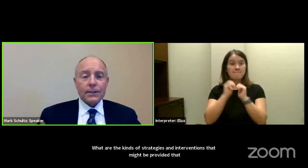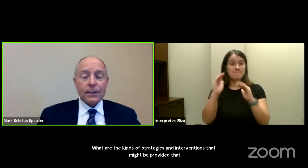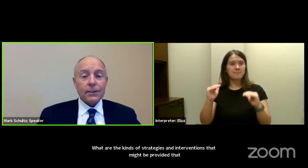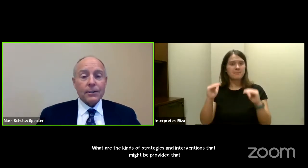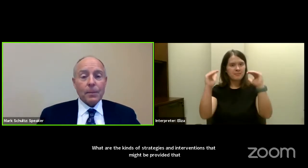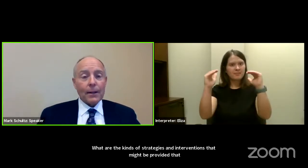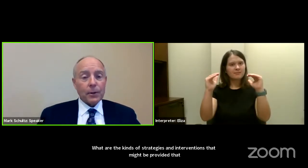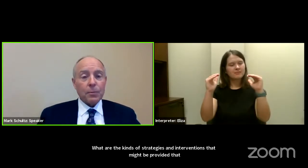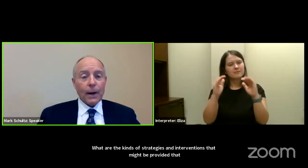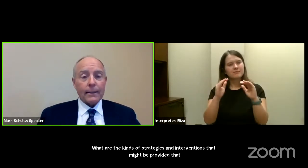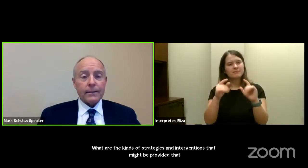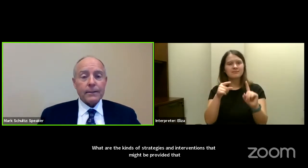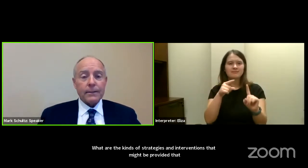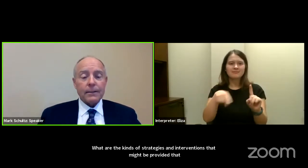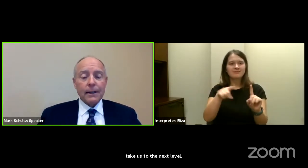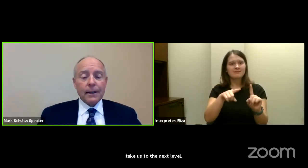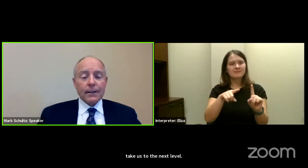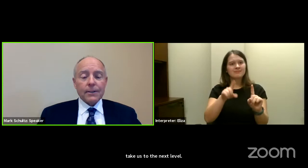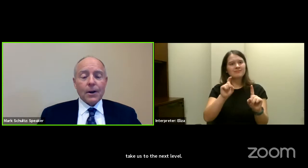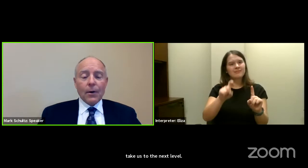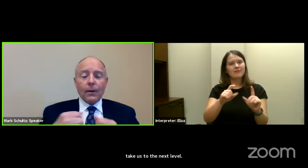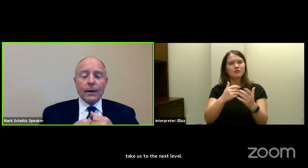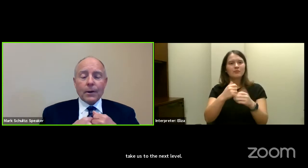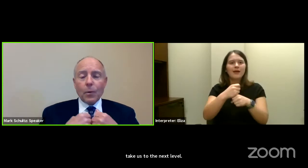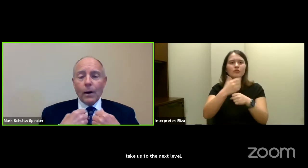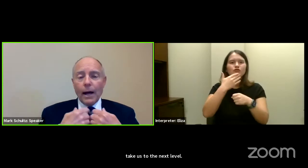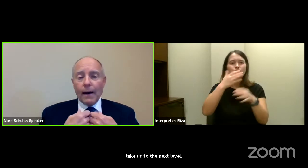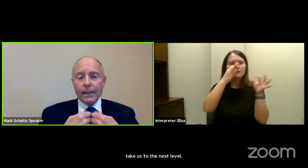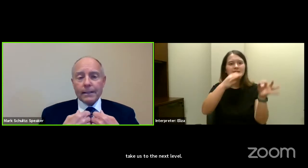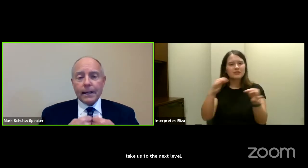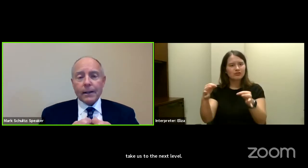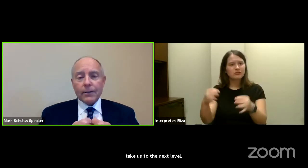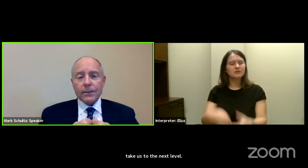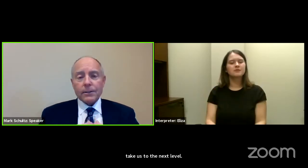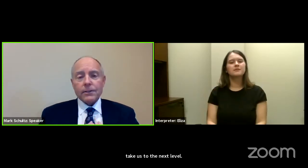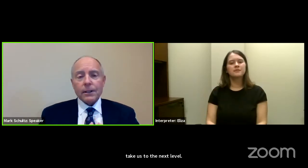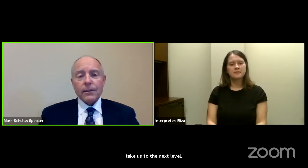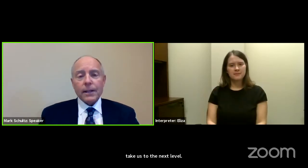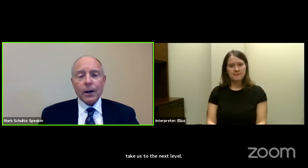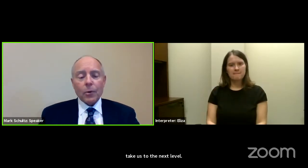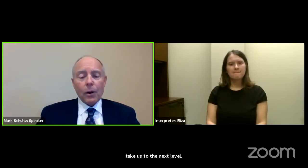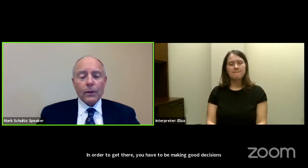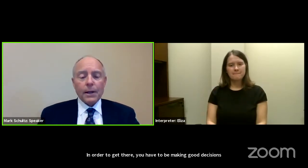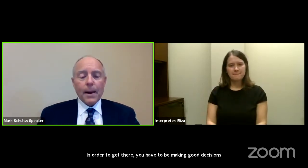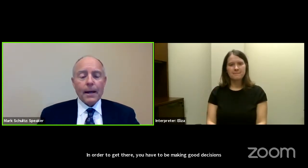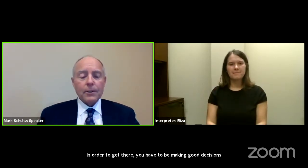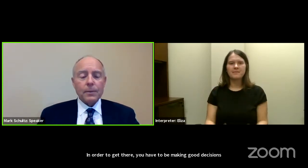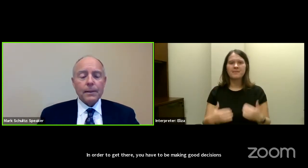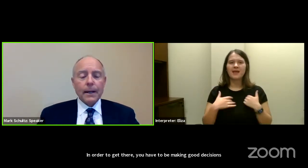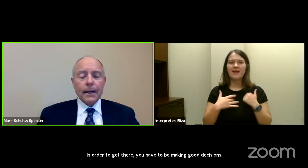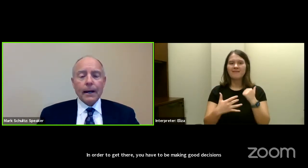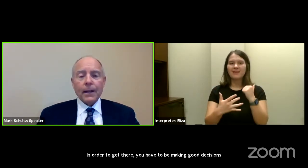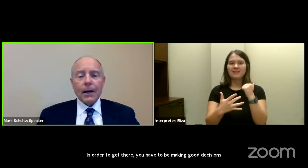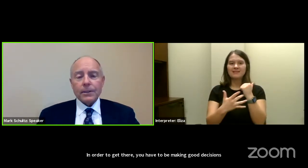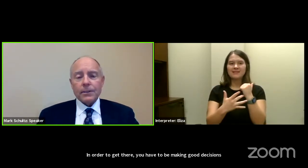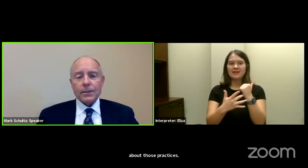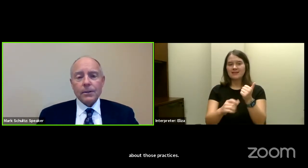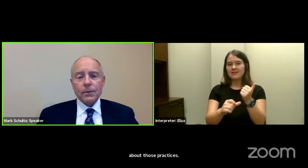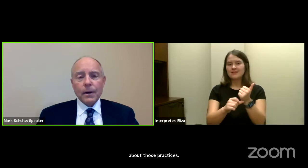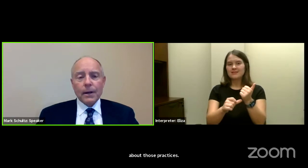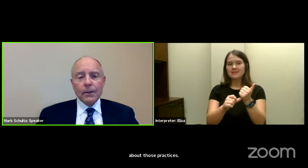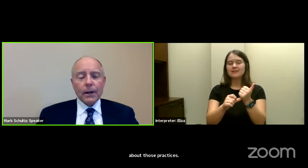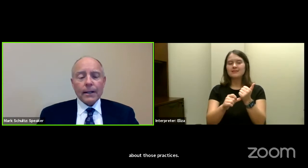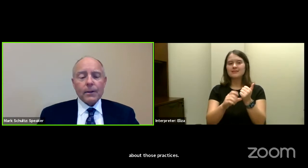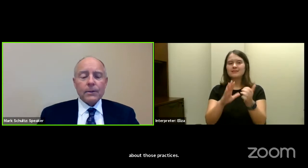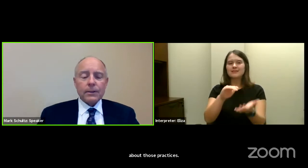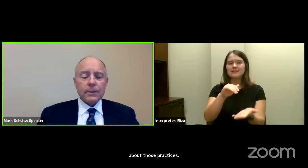making good decisions about those practices. So having a technical assistance center then on quality of management allows us